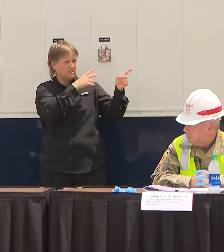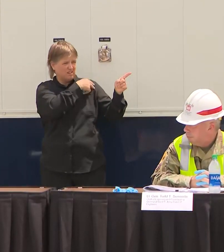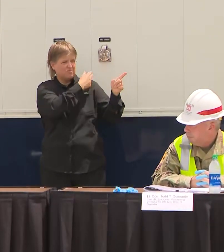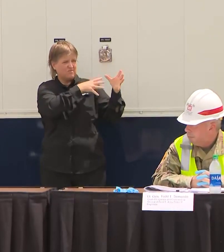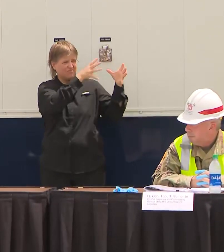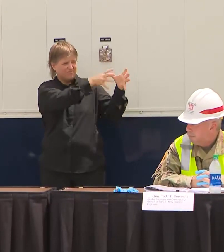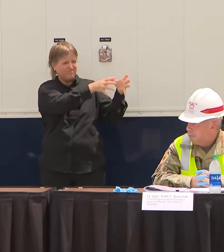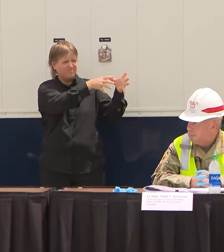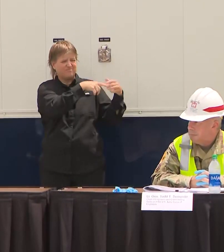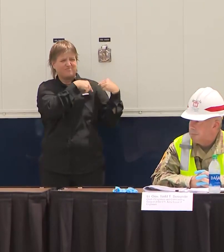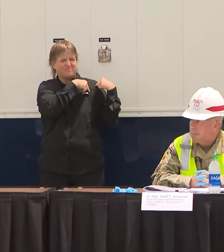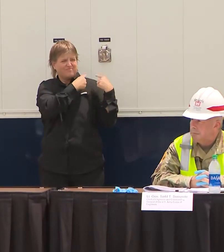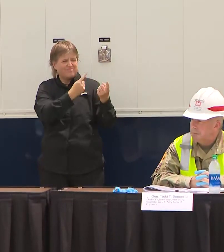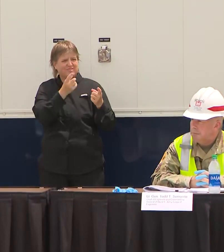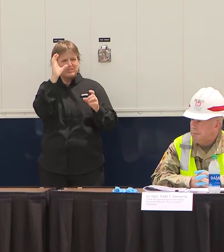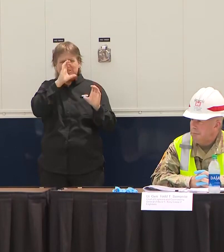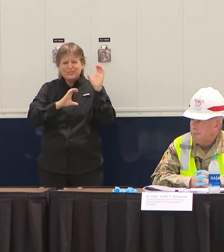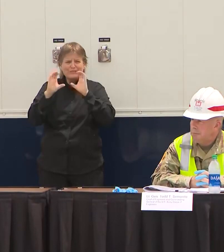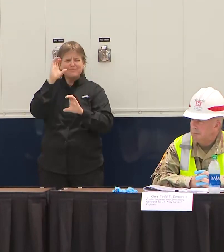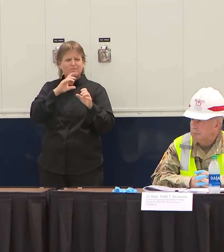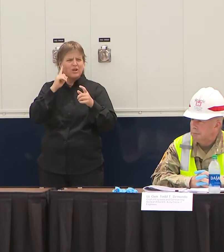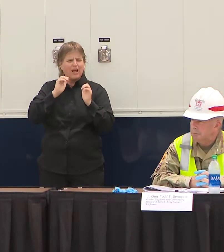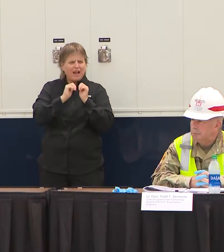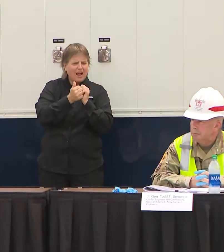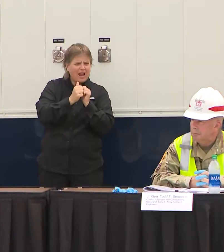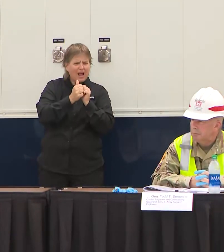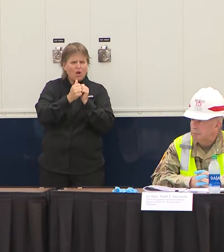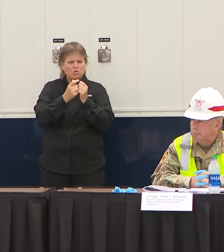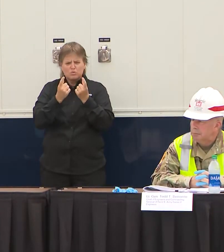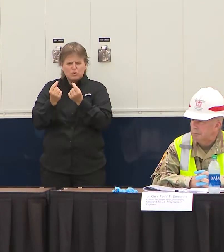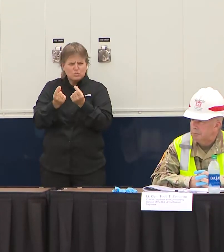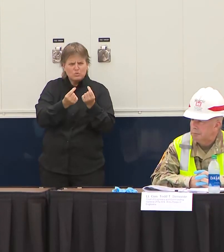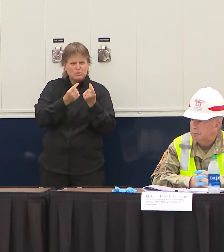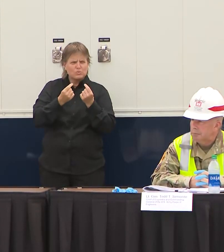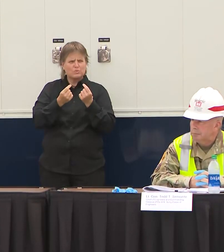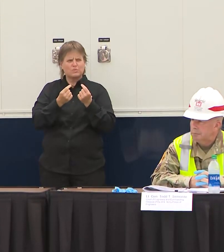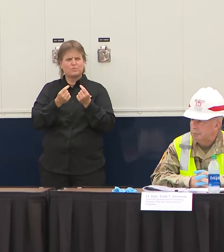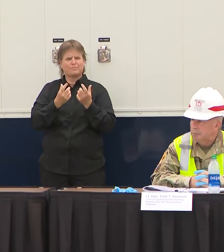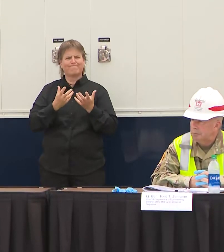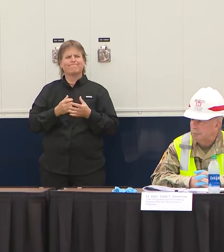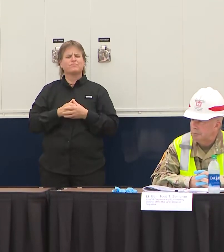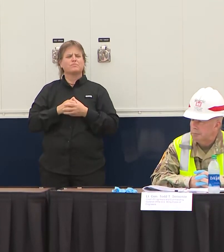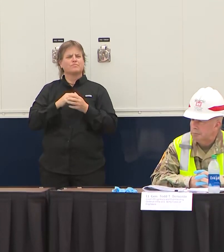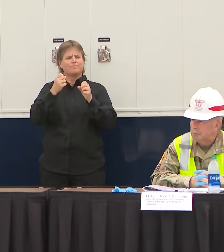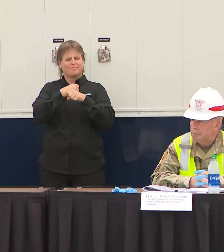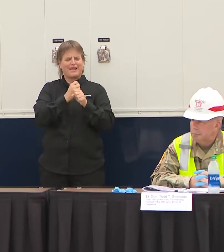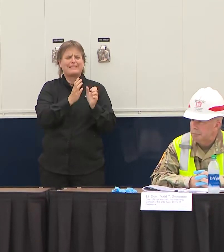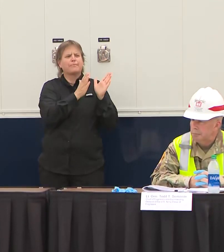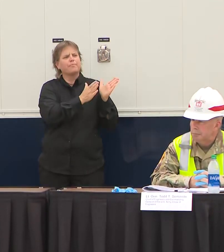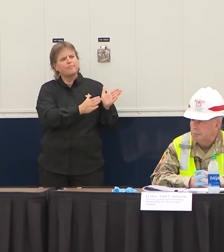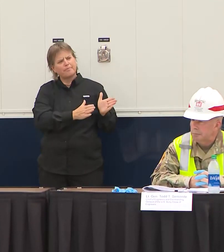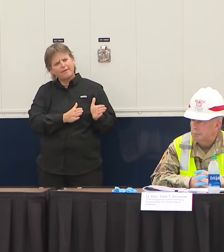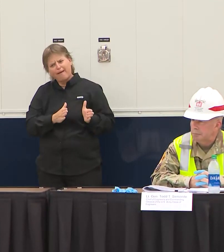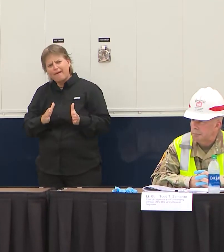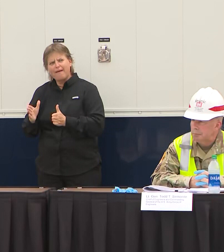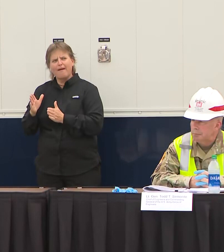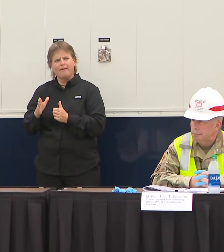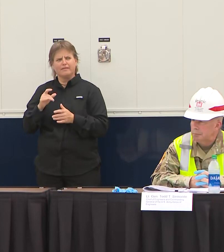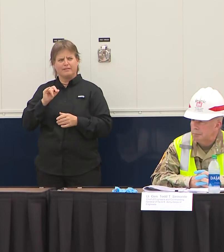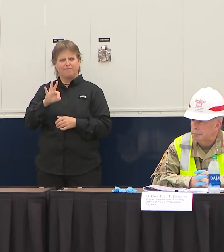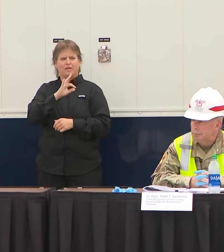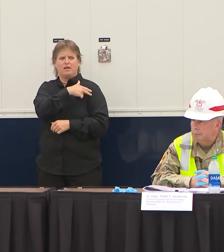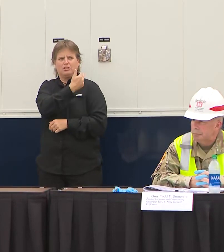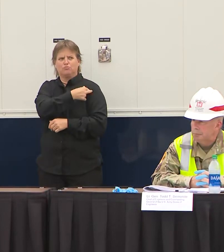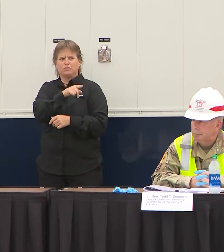you know we look strategically around the state and made plans to be able to expand hospital capacity and so